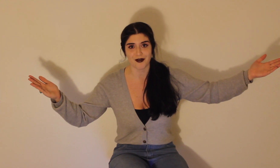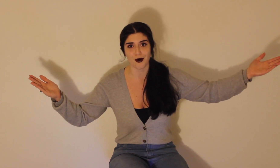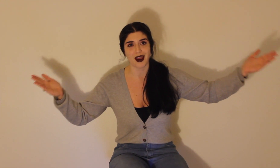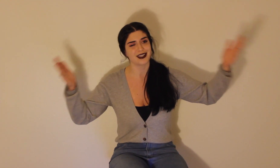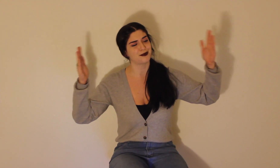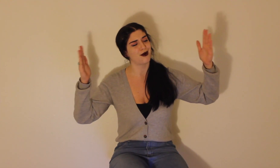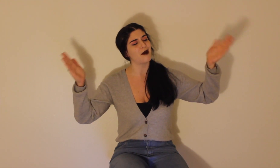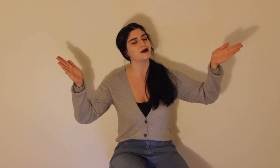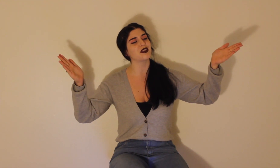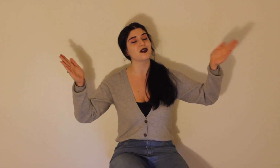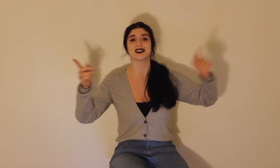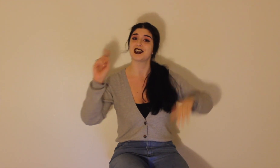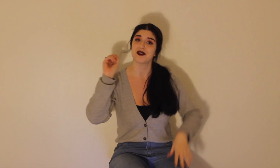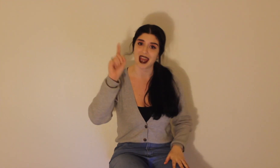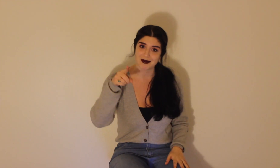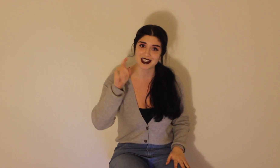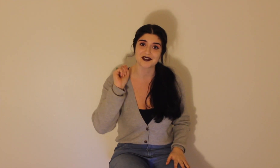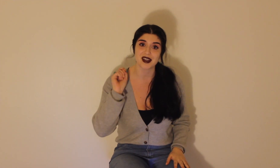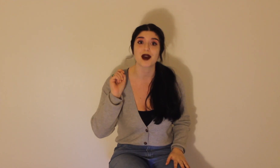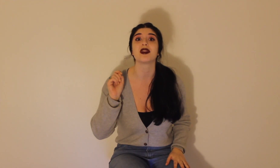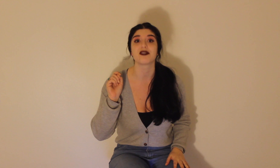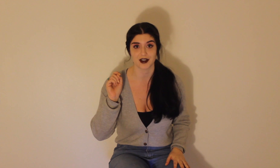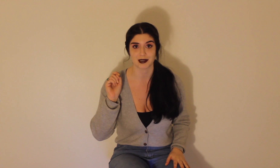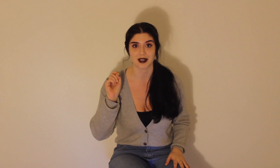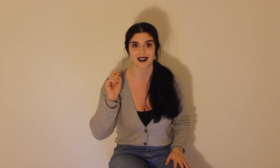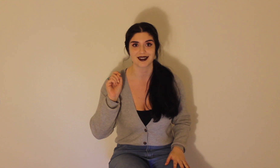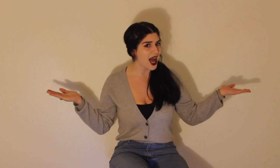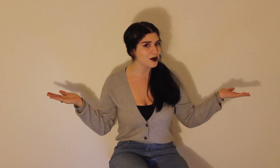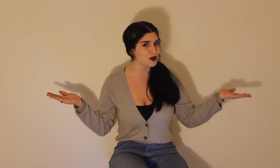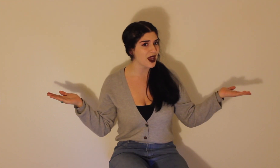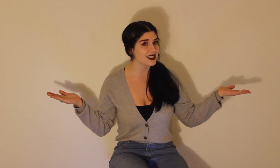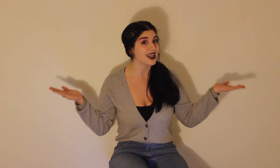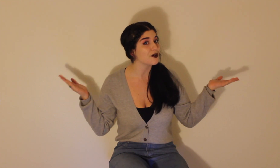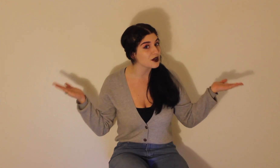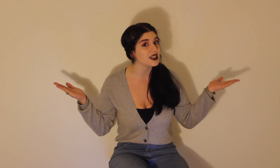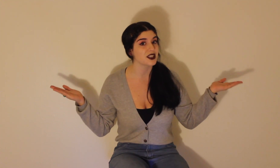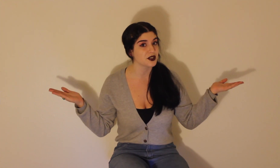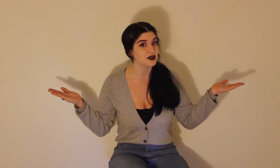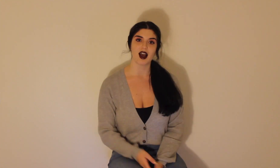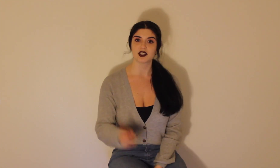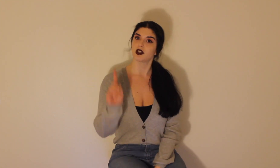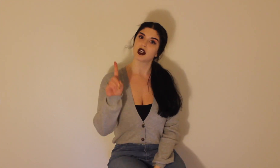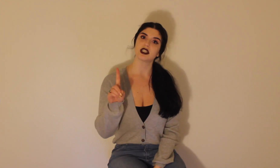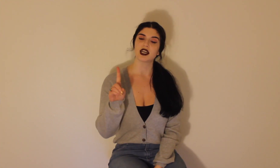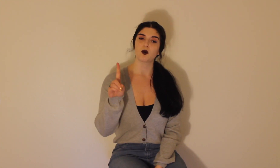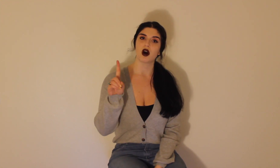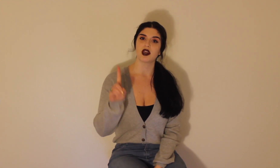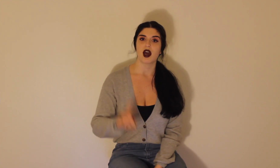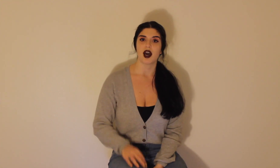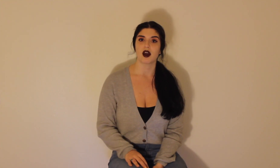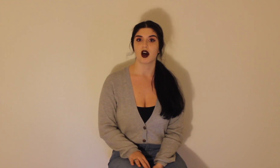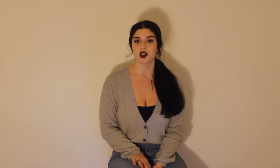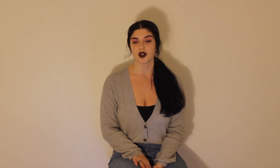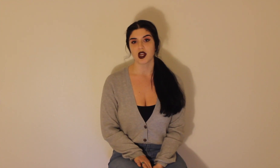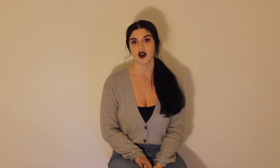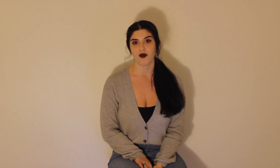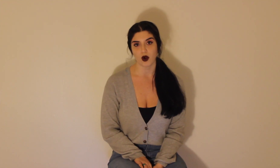for and is probably the reason you came to this video in the first place. How much weight did I really lose? I started day one at 144